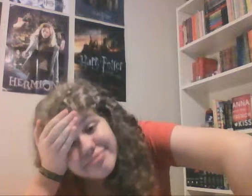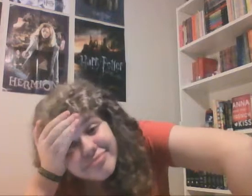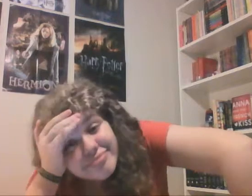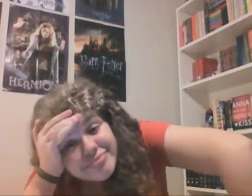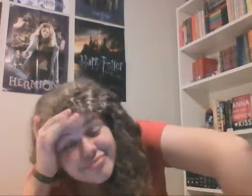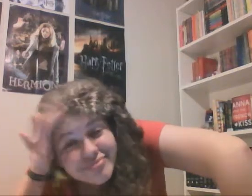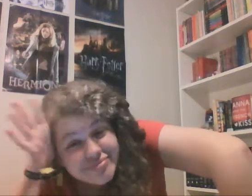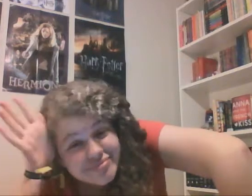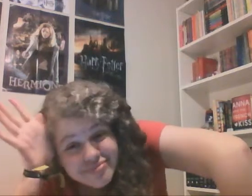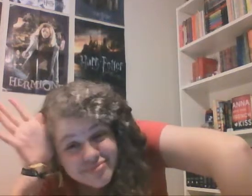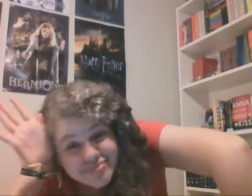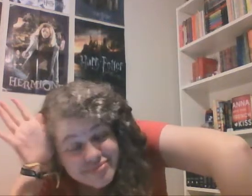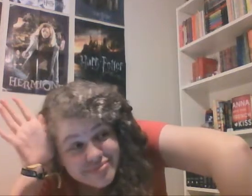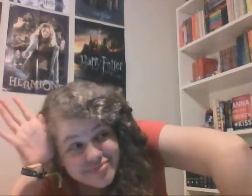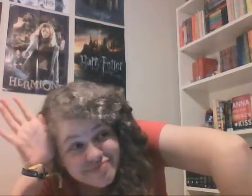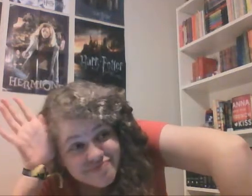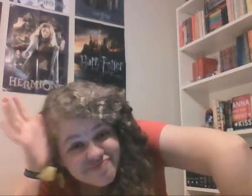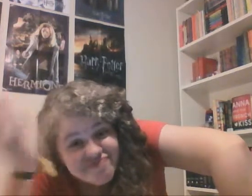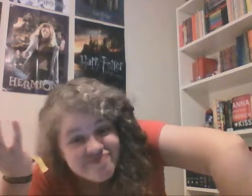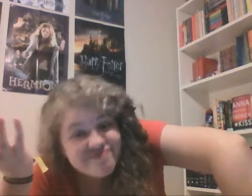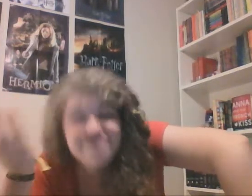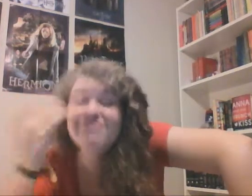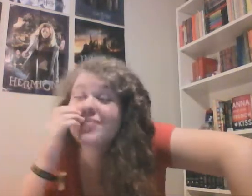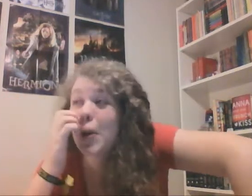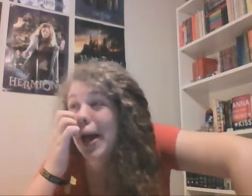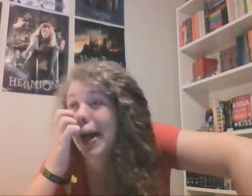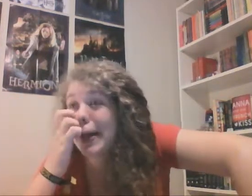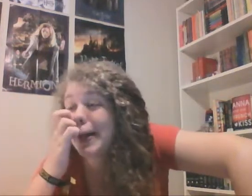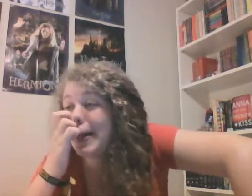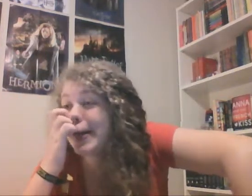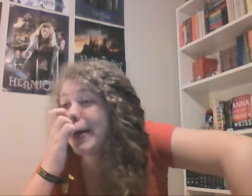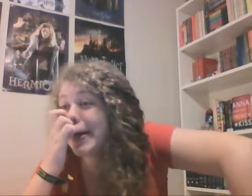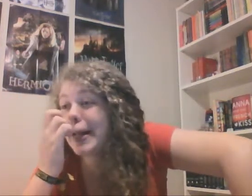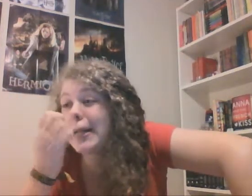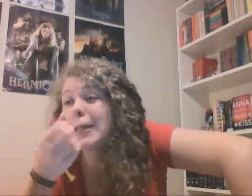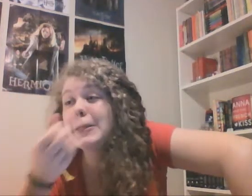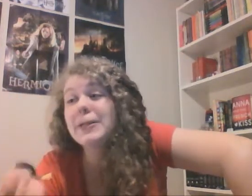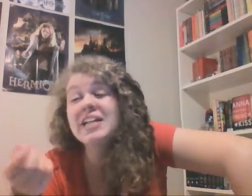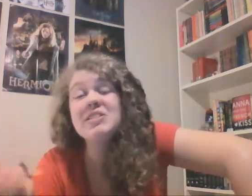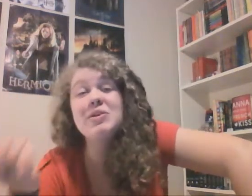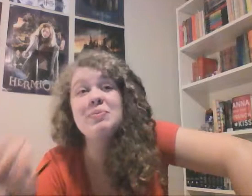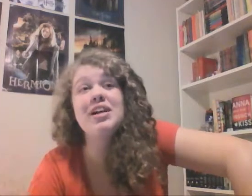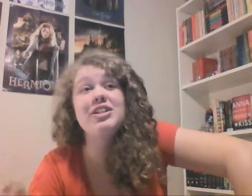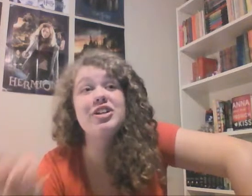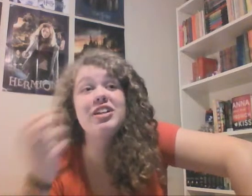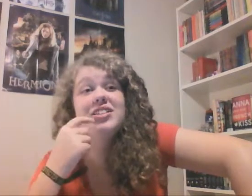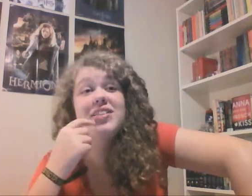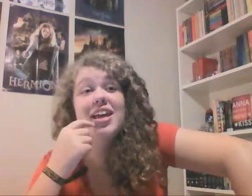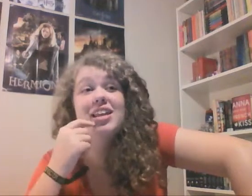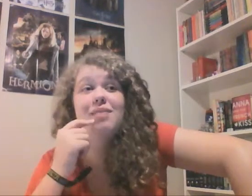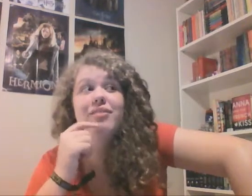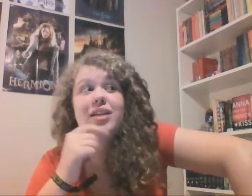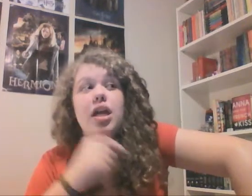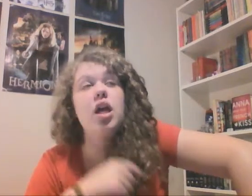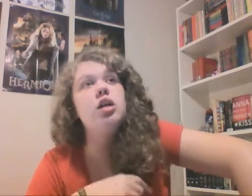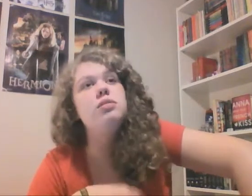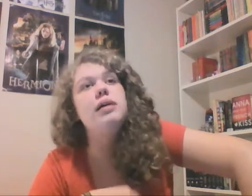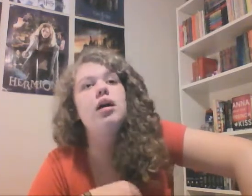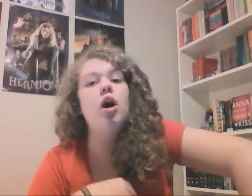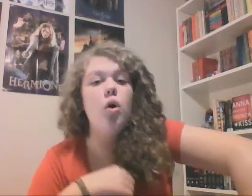okay and Luke gets super injured and so they end up having to be like oh